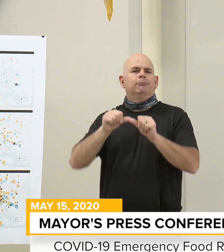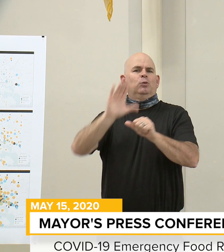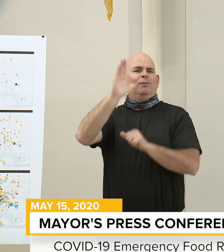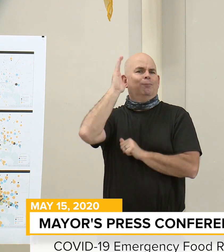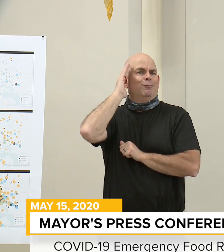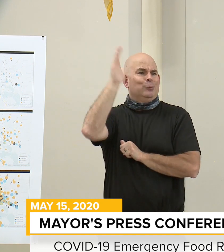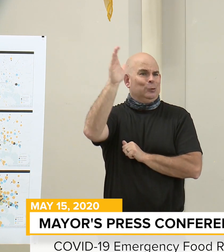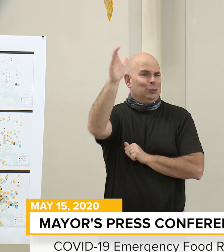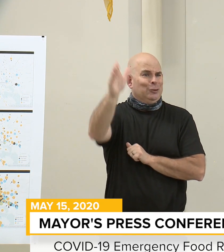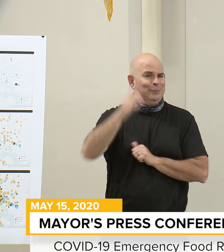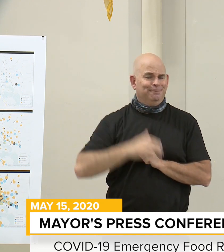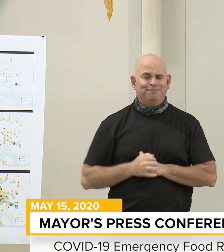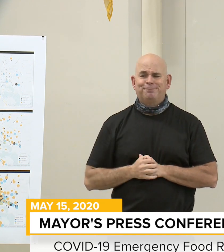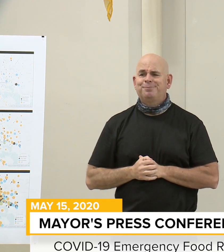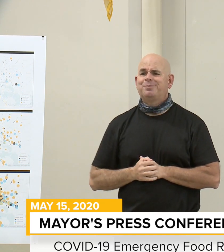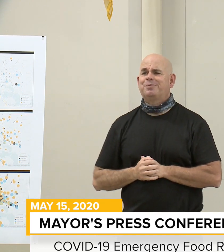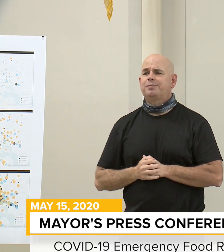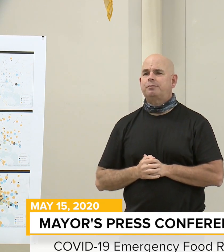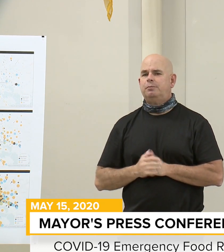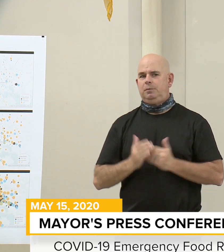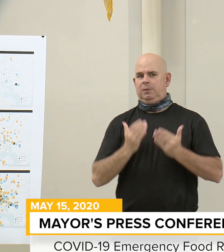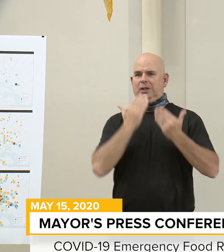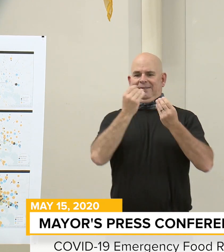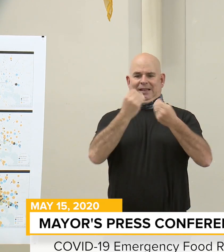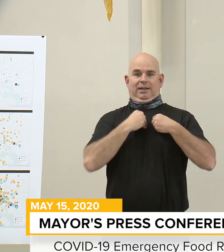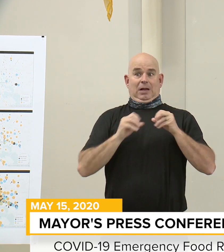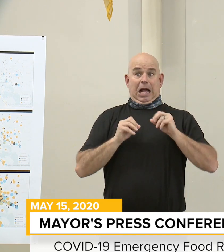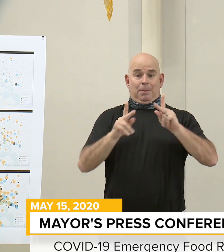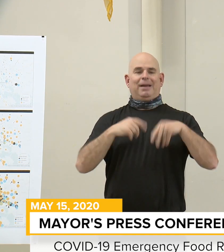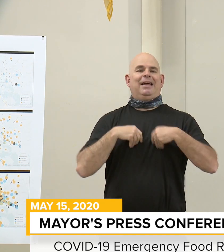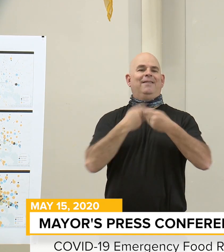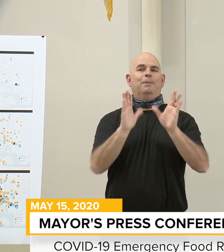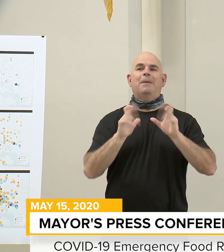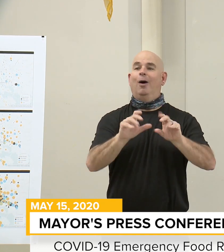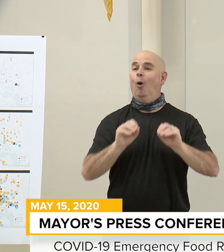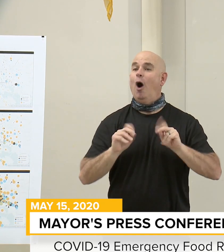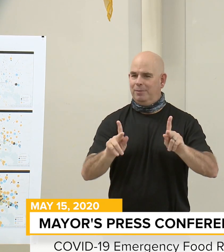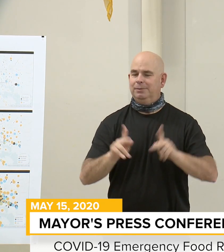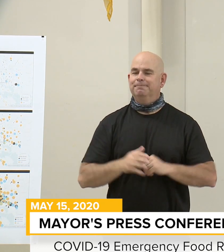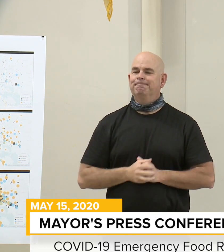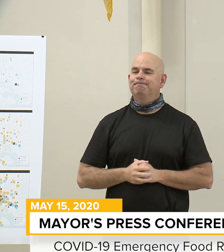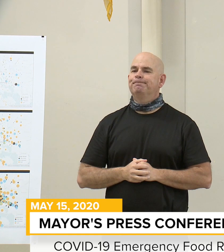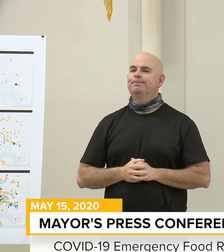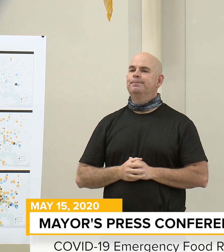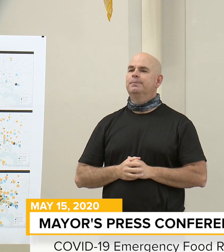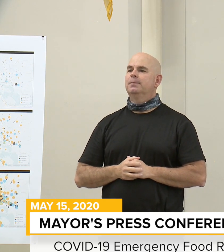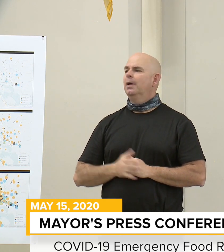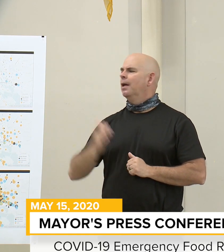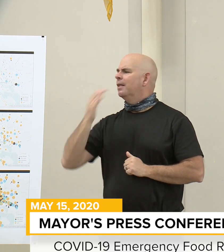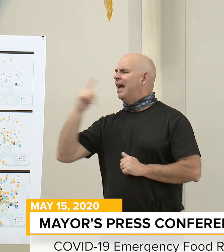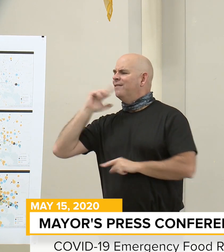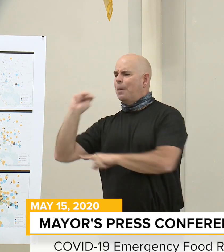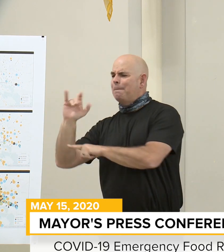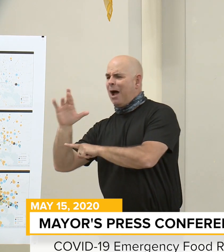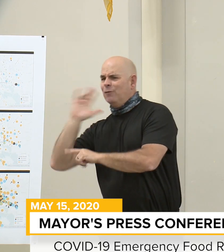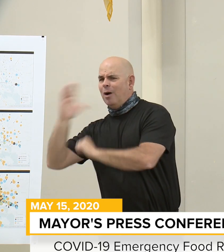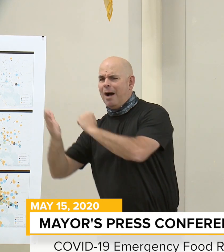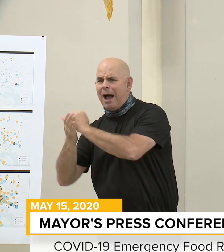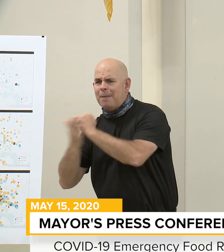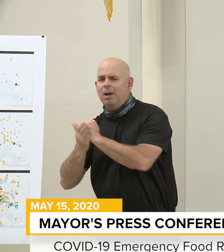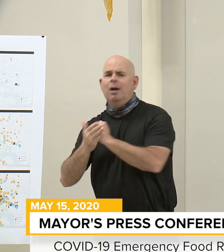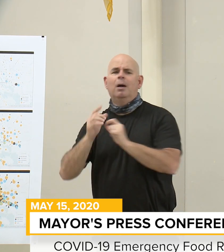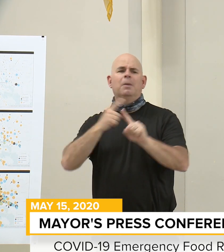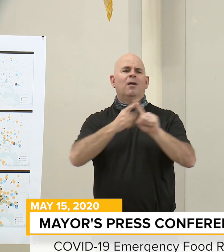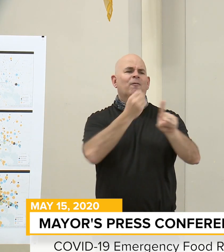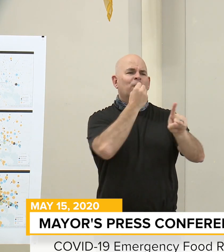We're thankful for the opportunity to partner with Mayor Young, the City of Baltimore, and Maryland Food Bank, and the